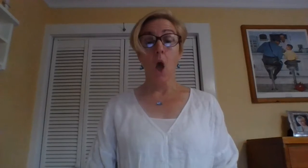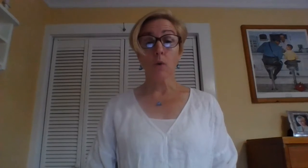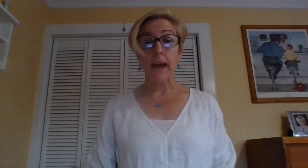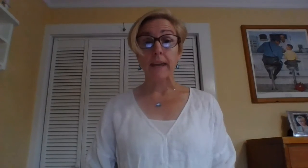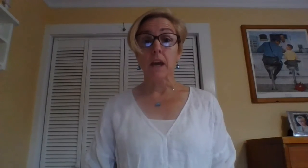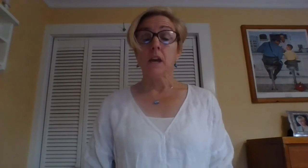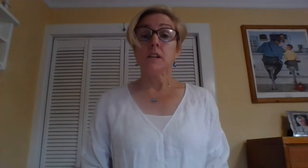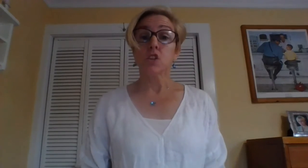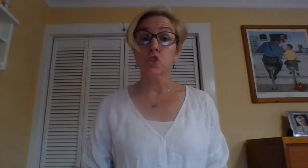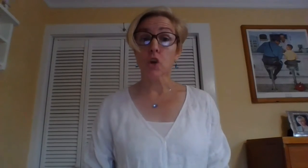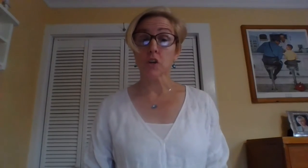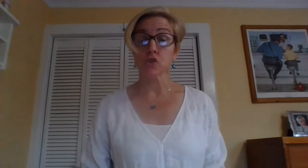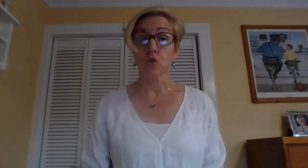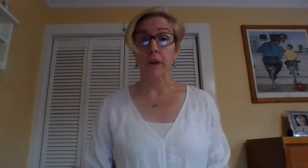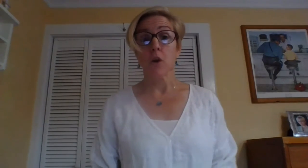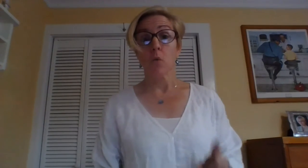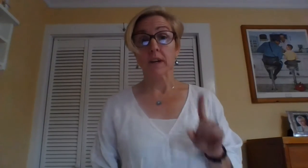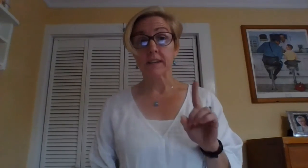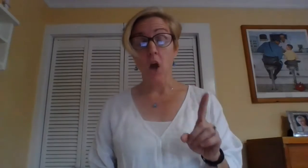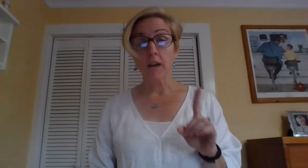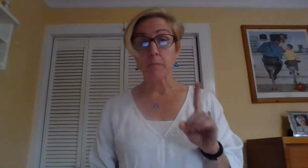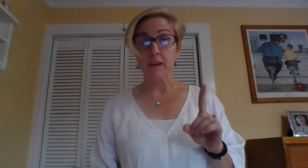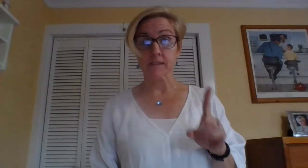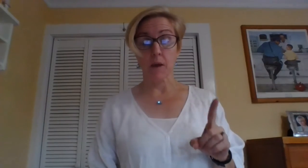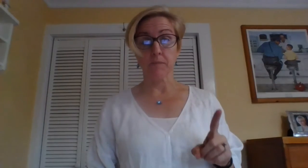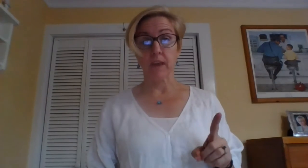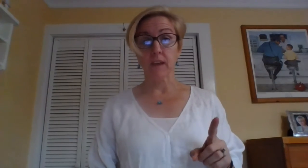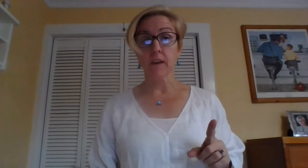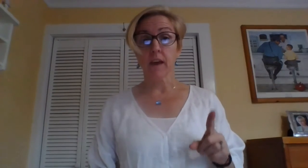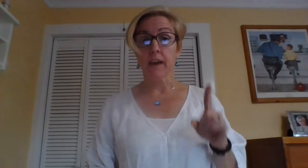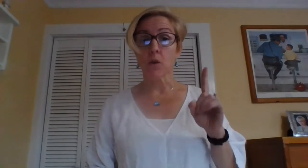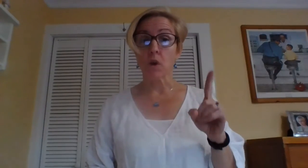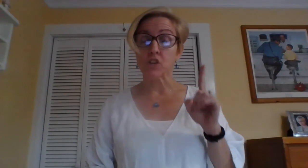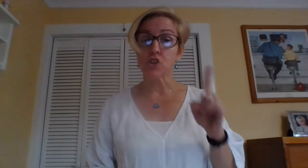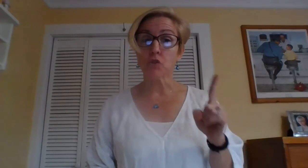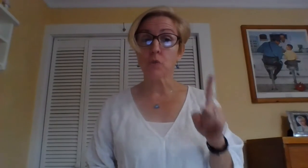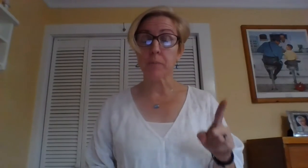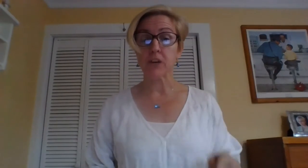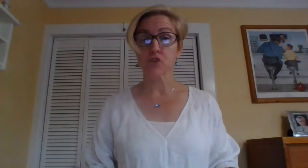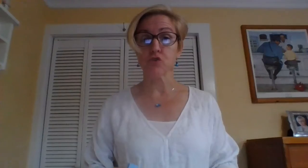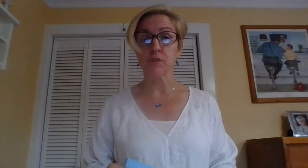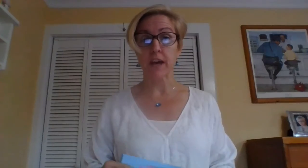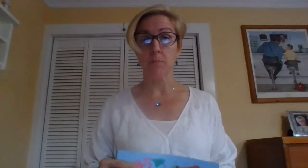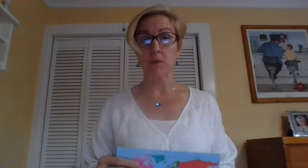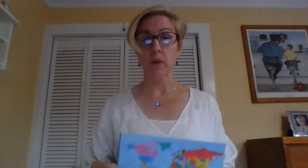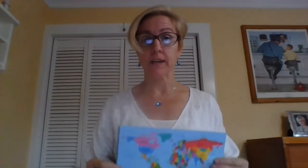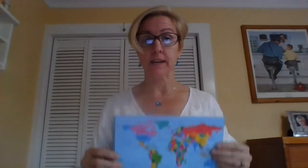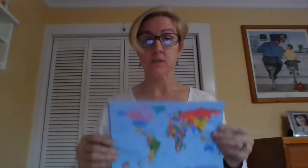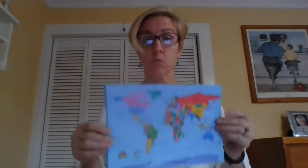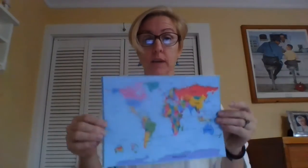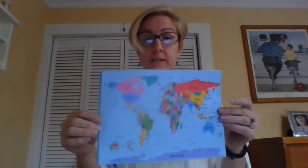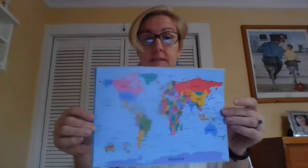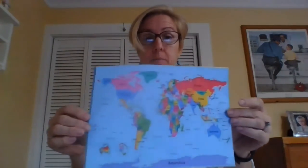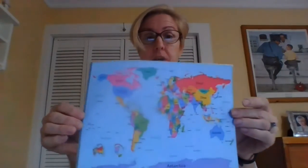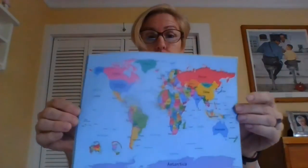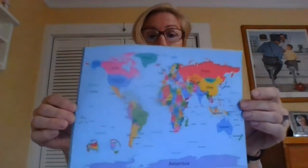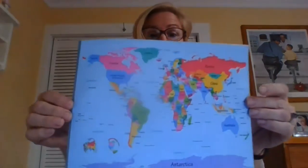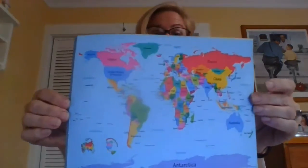Okay, to start our story, we're going to talk about something. And I want to show you a picture. You tell me what it is. What is this a picture of?